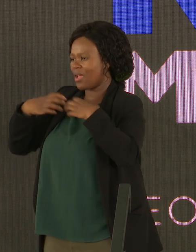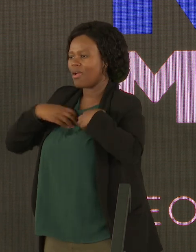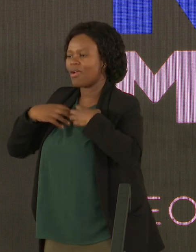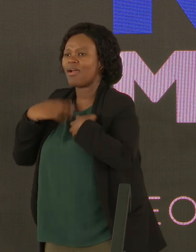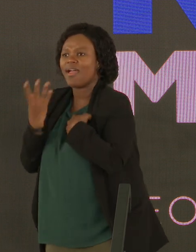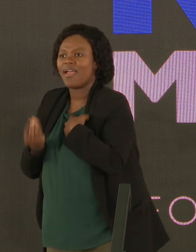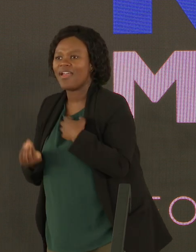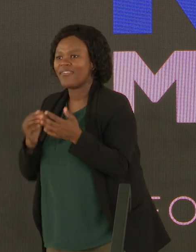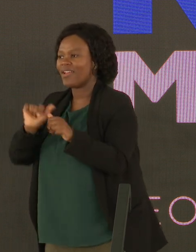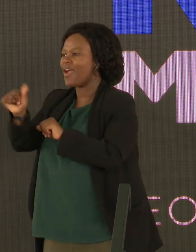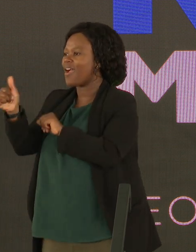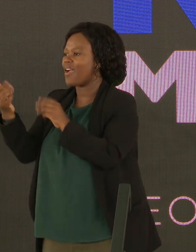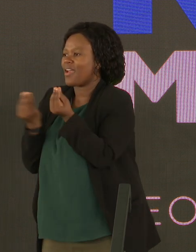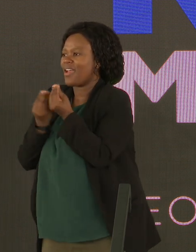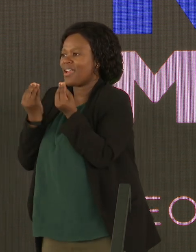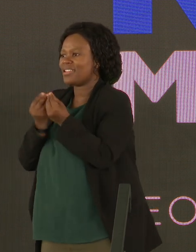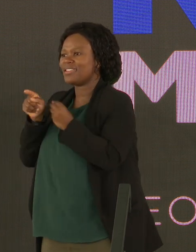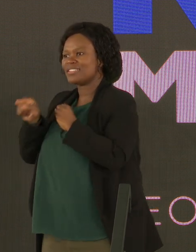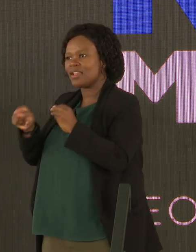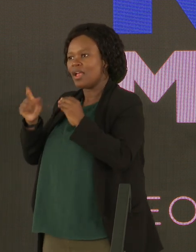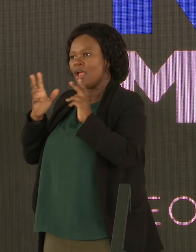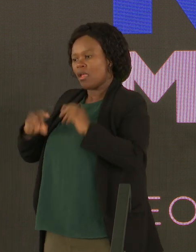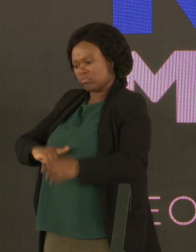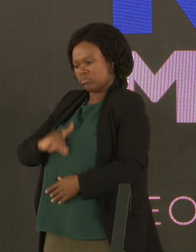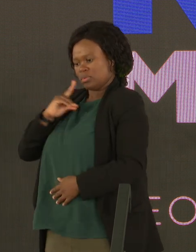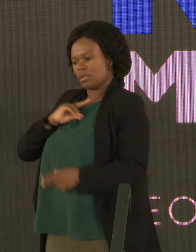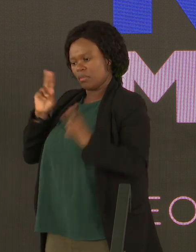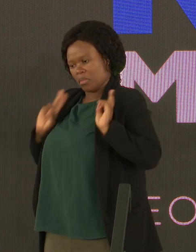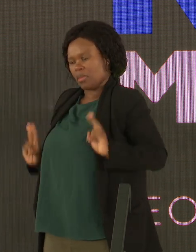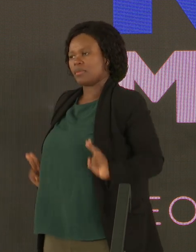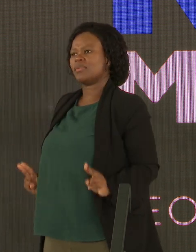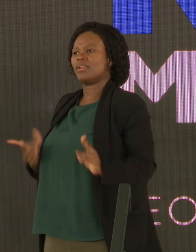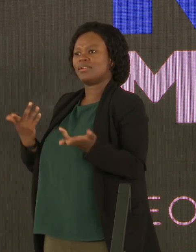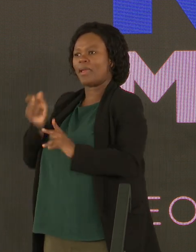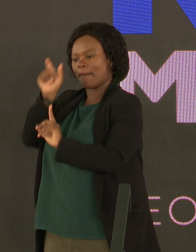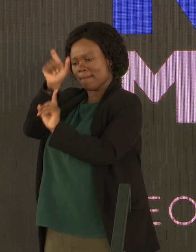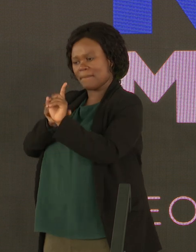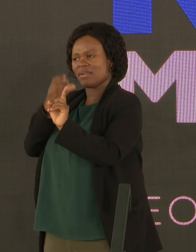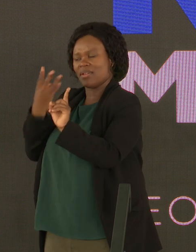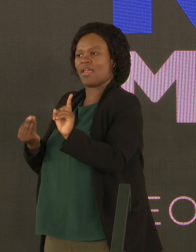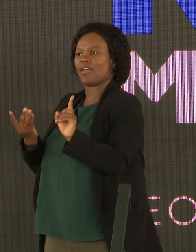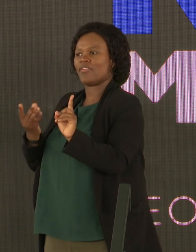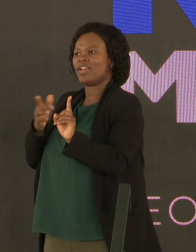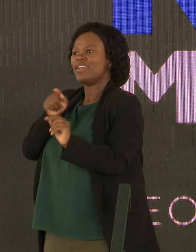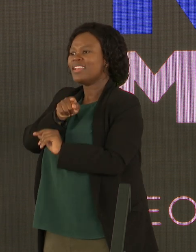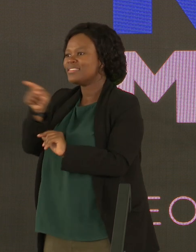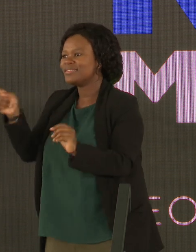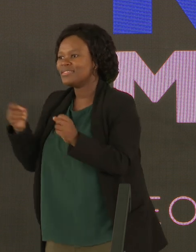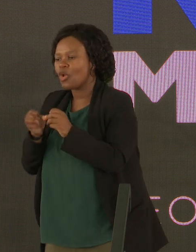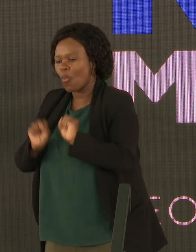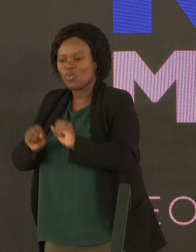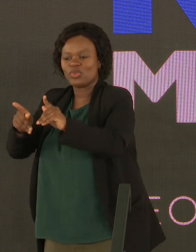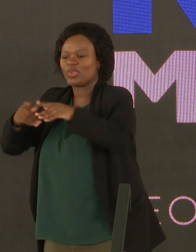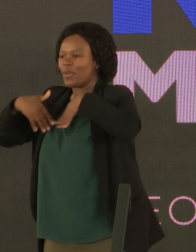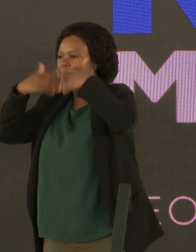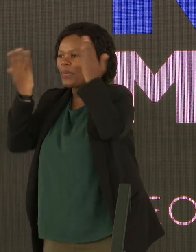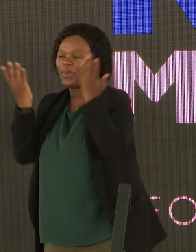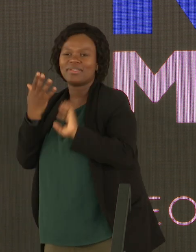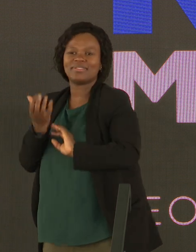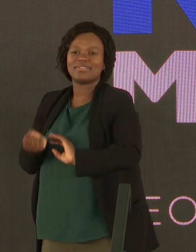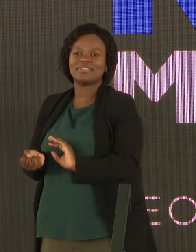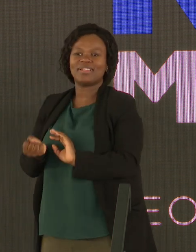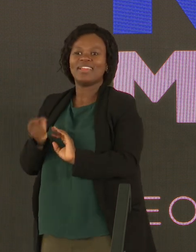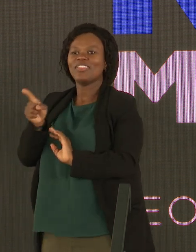other things that actually give meaning to being a dignified human being, which our people have not had the opportunity to have, right?